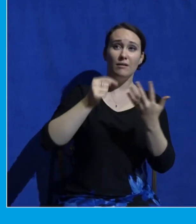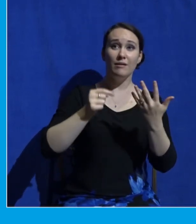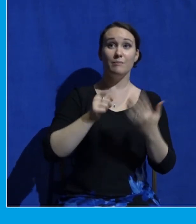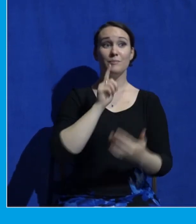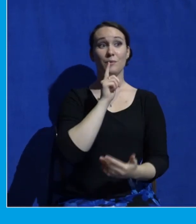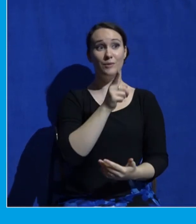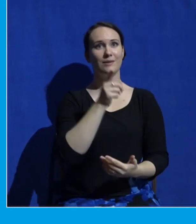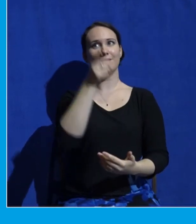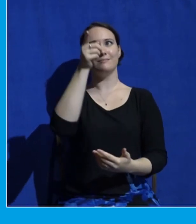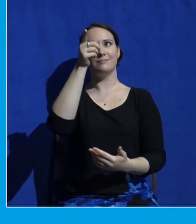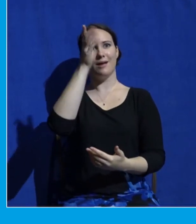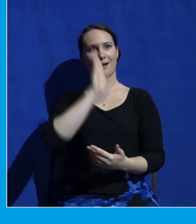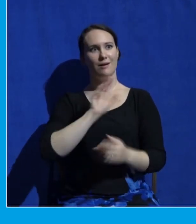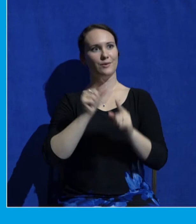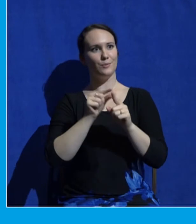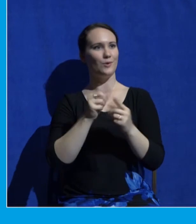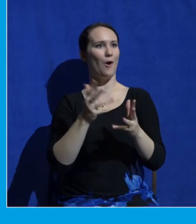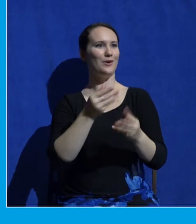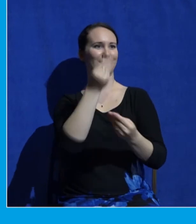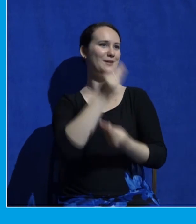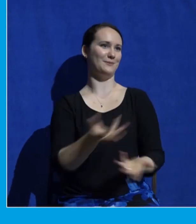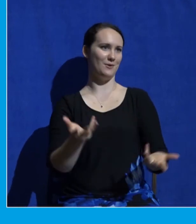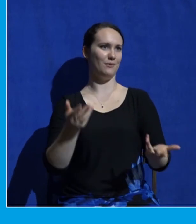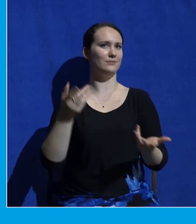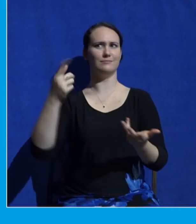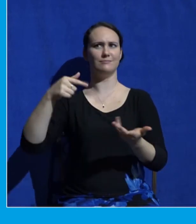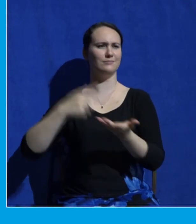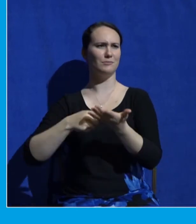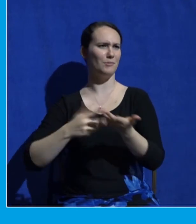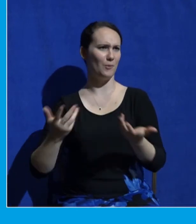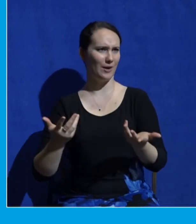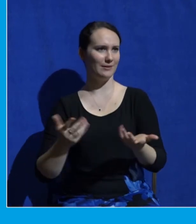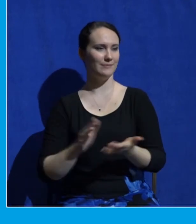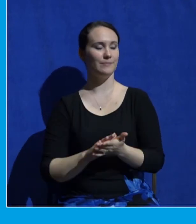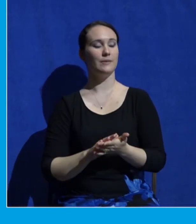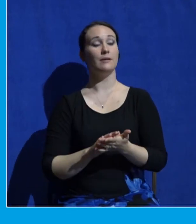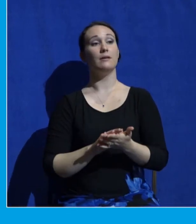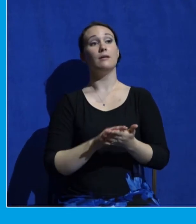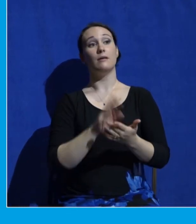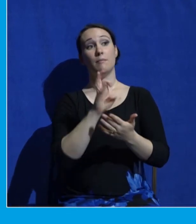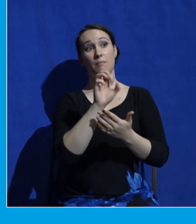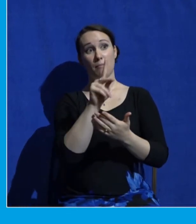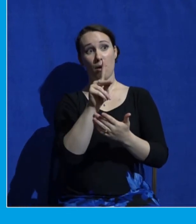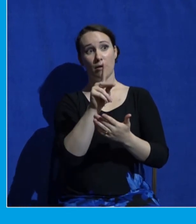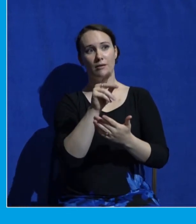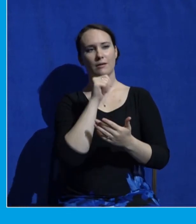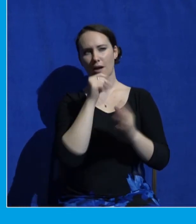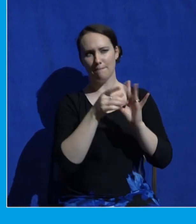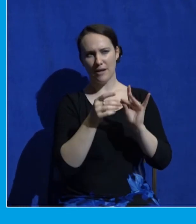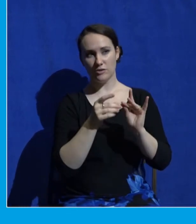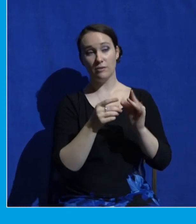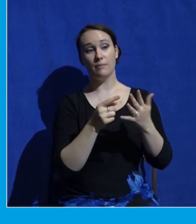But not here in Mark's account of the story. In Luke's account of the story, he gives us a little more detail.